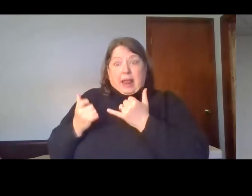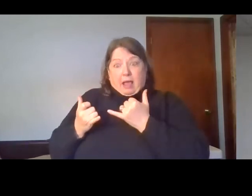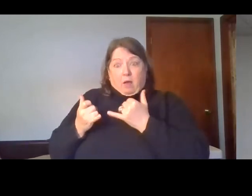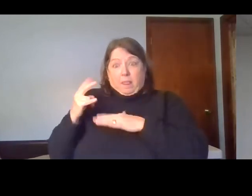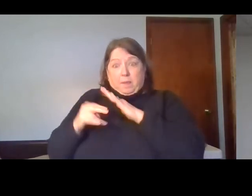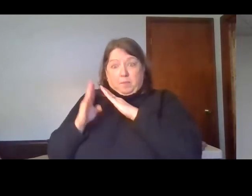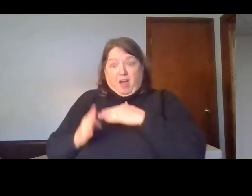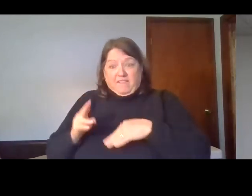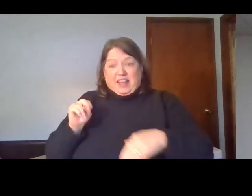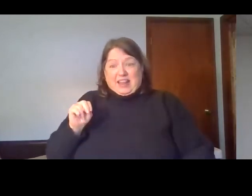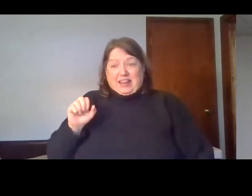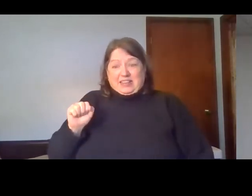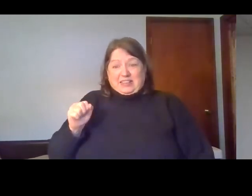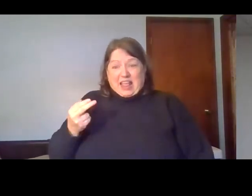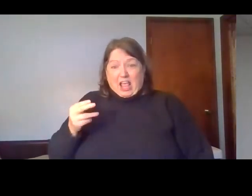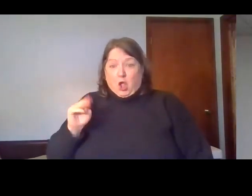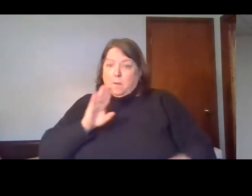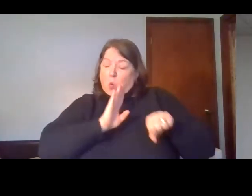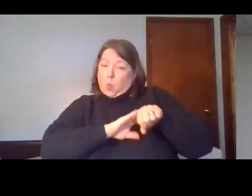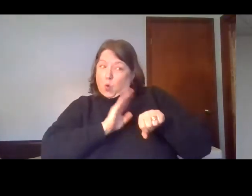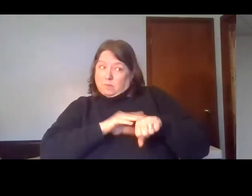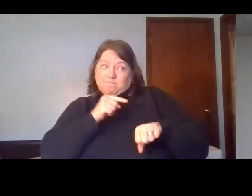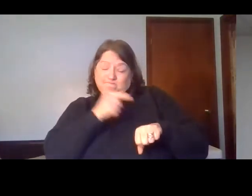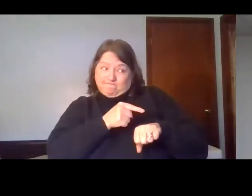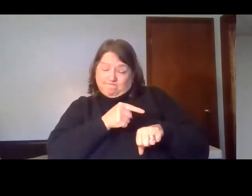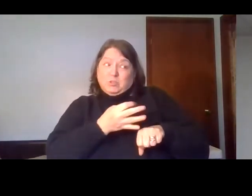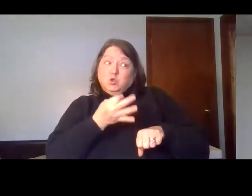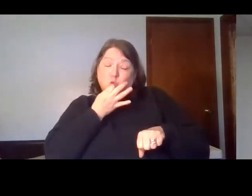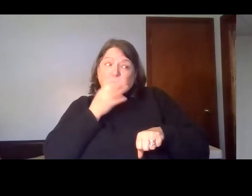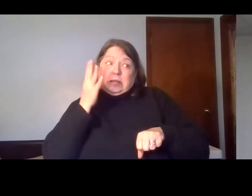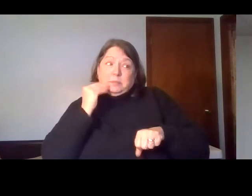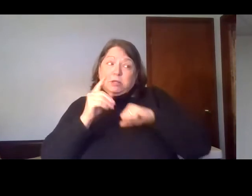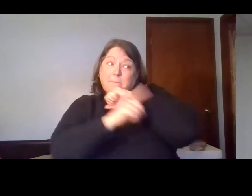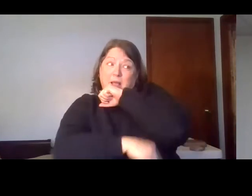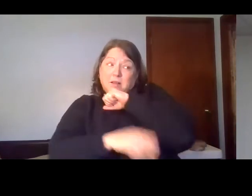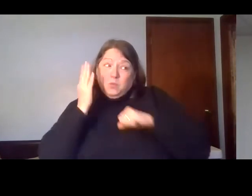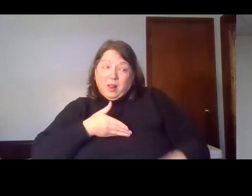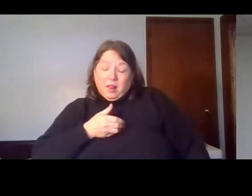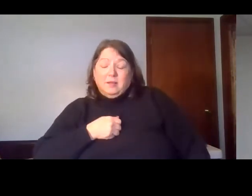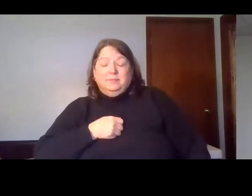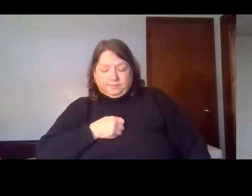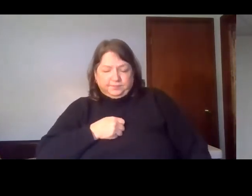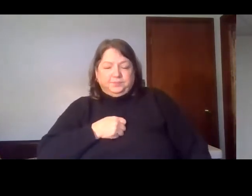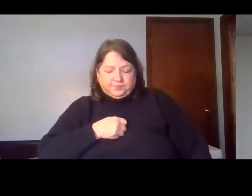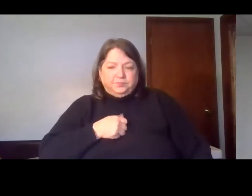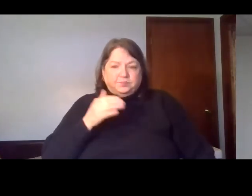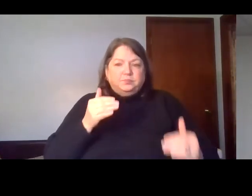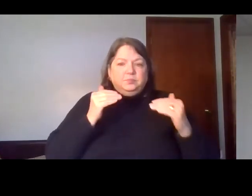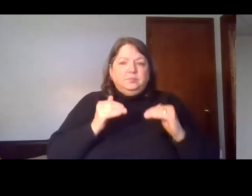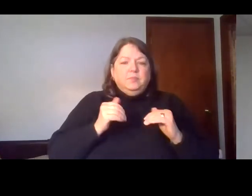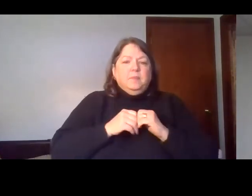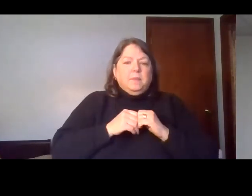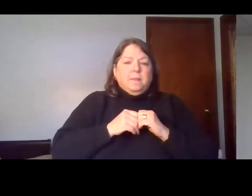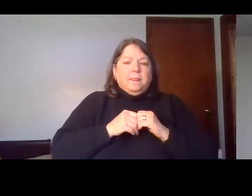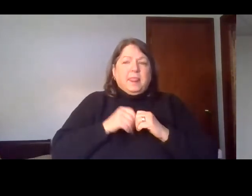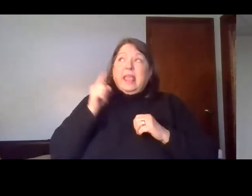read to you just a few verses from verses 8. It says, and he will, this is his message to them, he will make an end